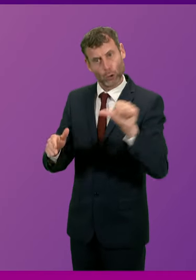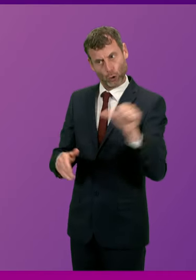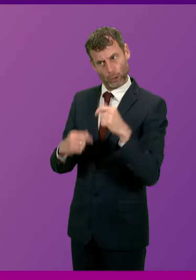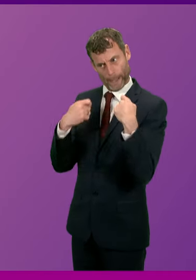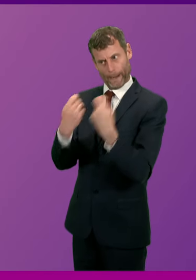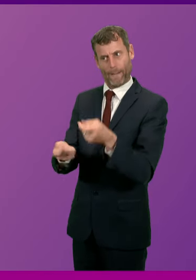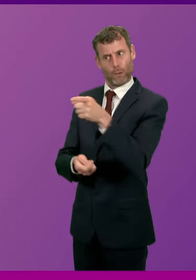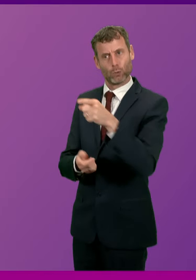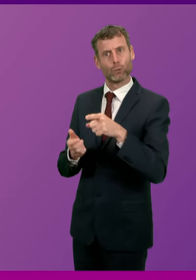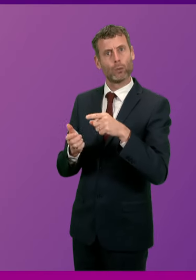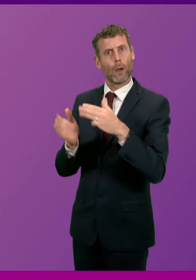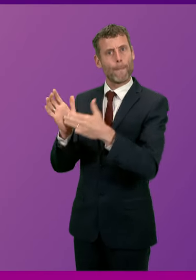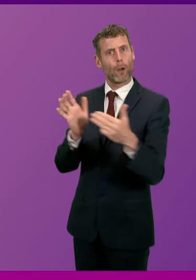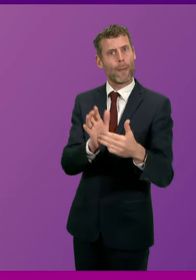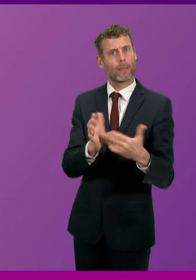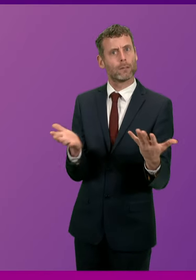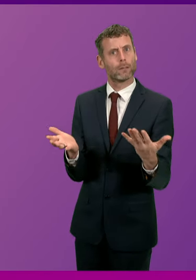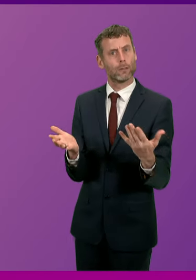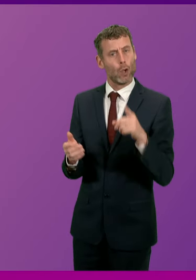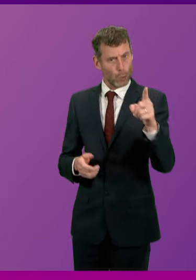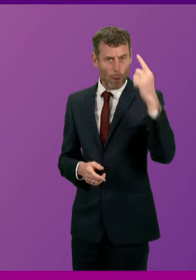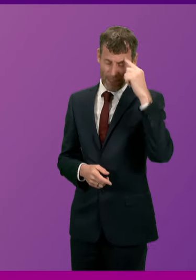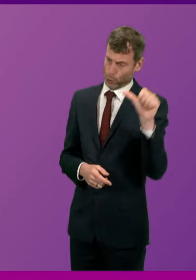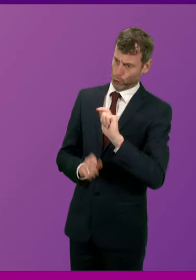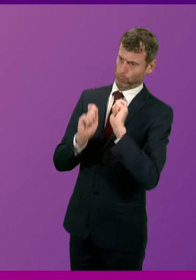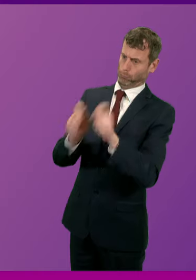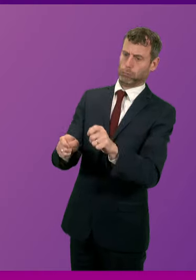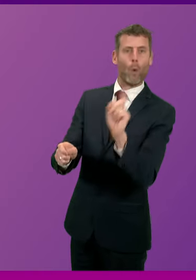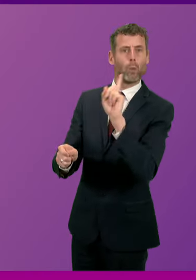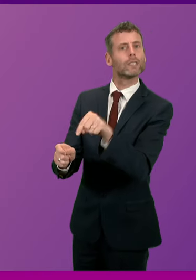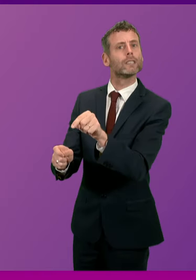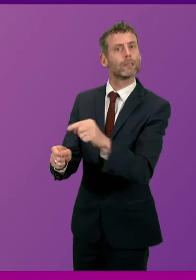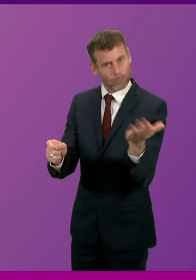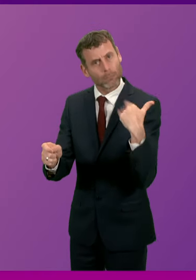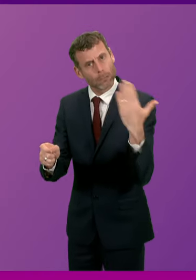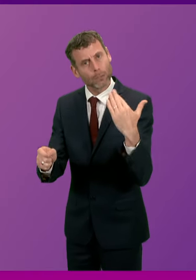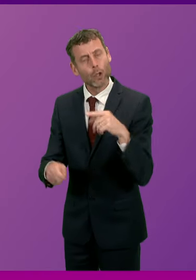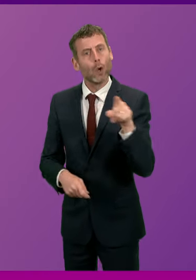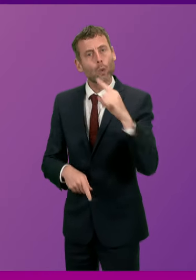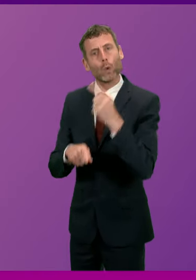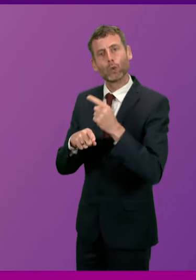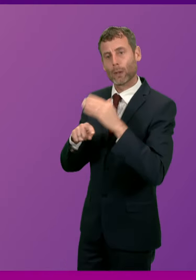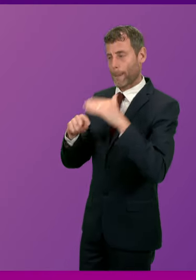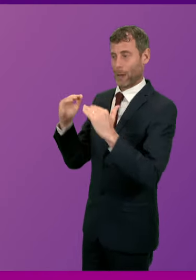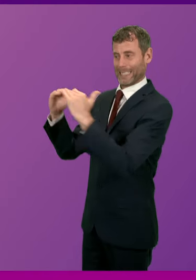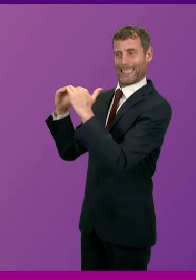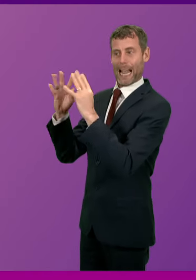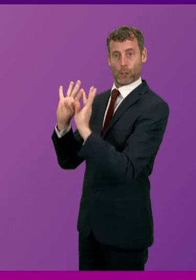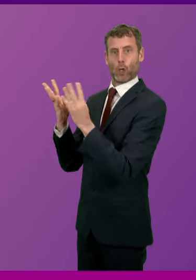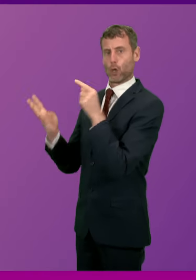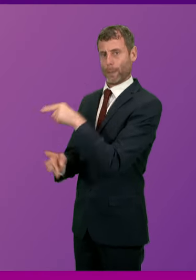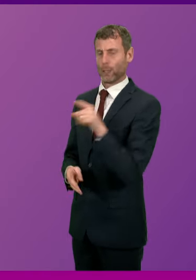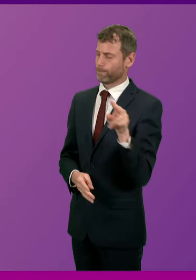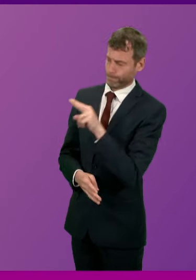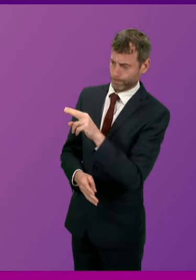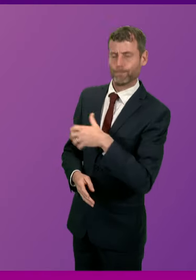Swinney to accept against Michael Matheson? And he's spoken about the Standards Committee, and previously about his own